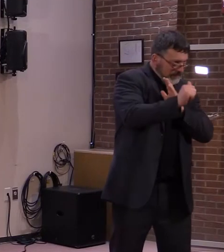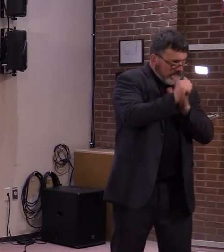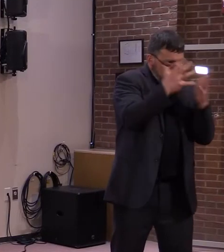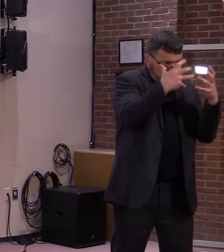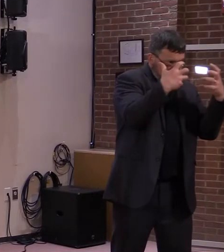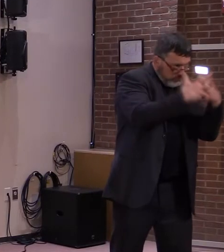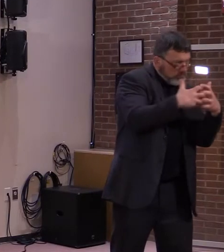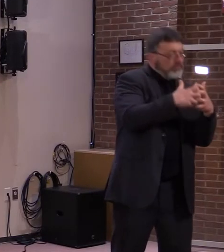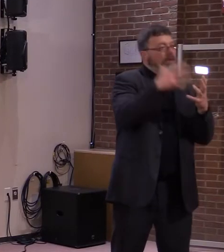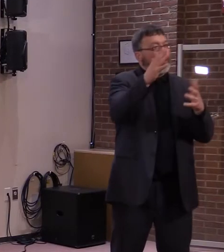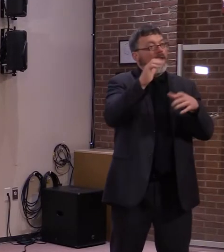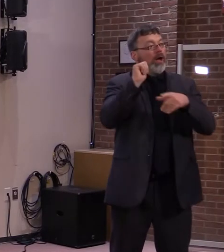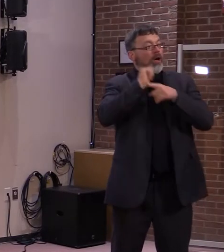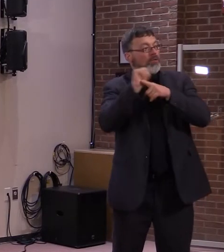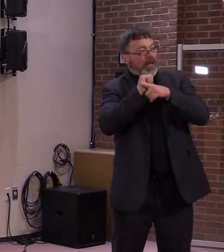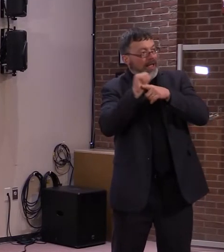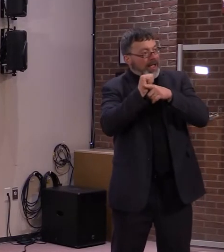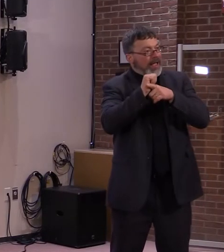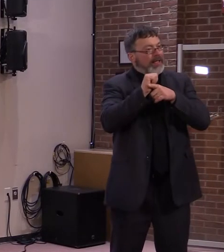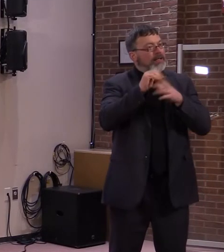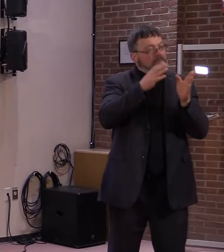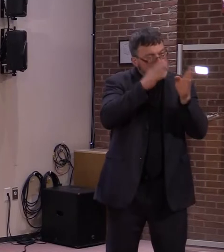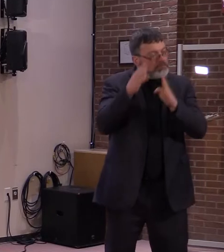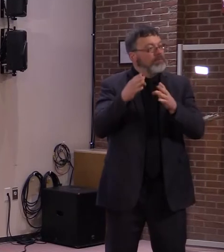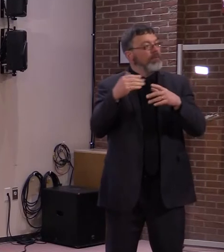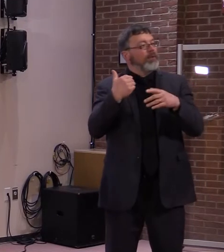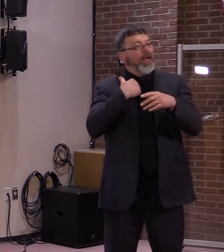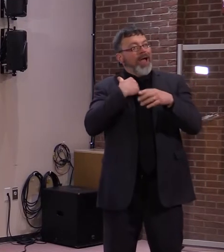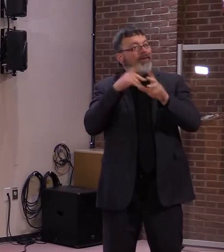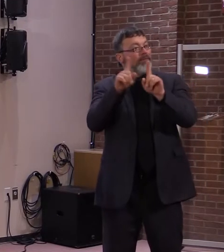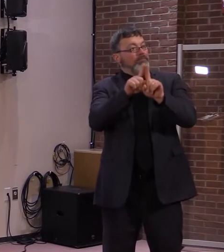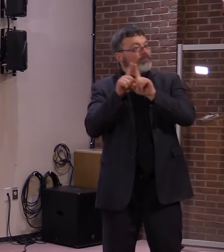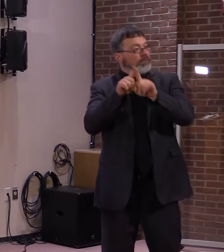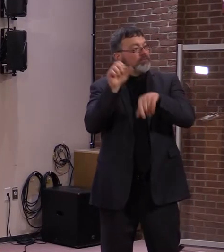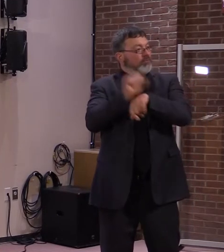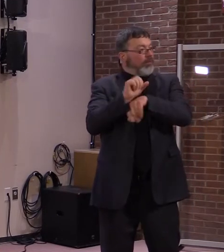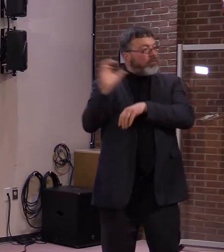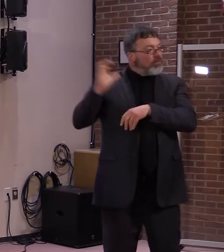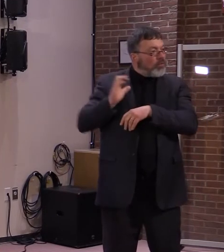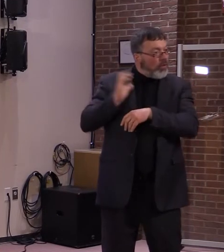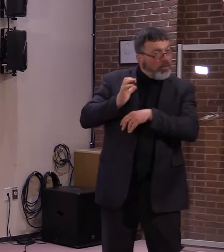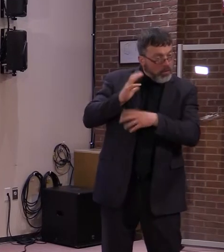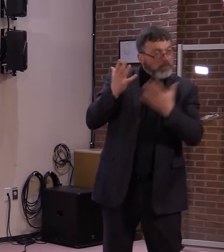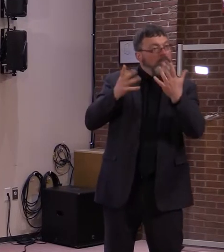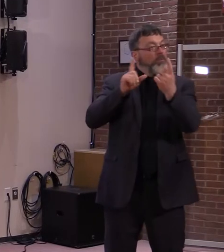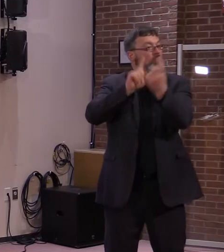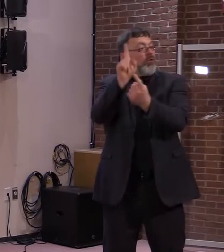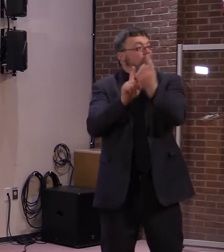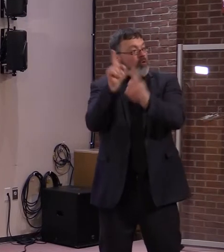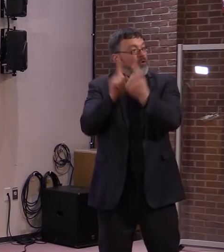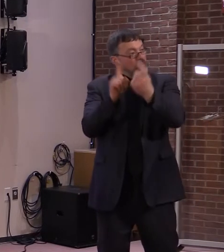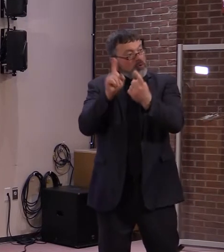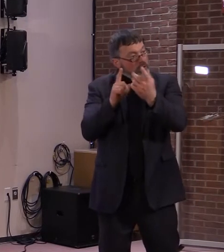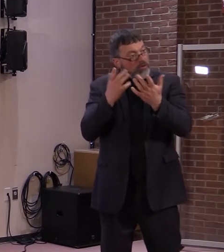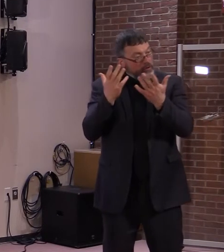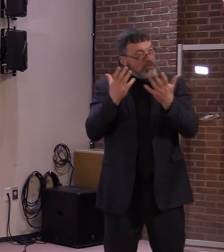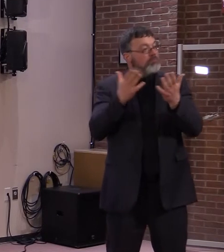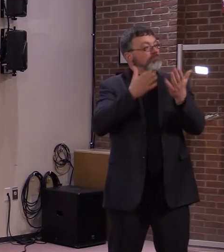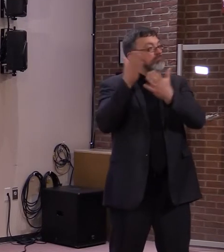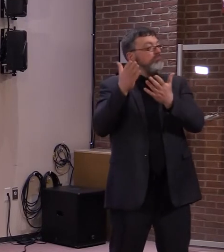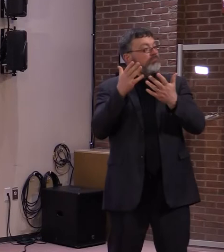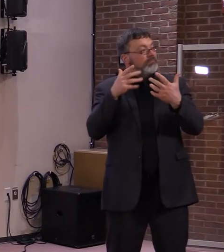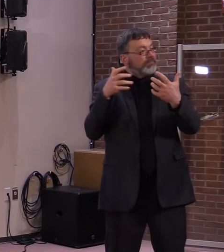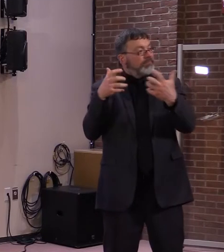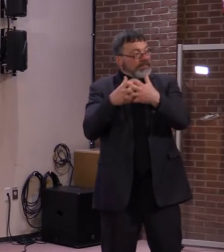training, apprenticeships, and so on. Or even just working with them to help link individuals with businesses